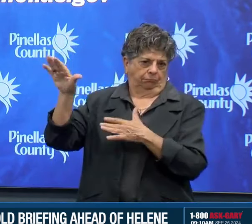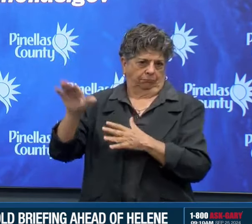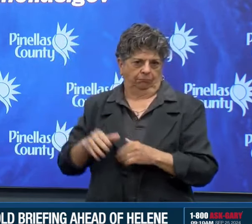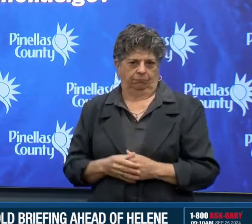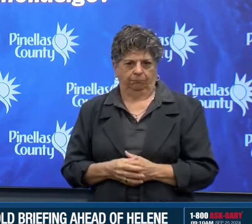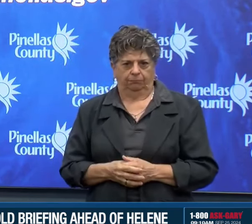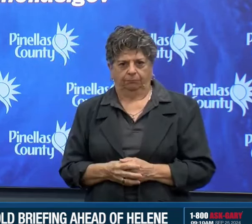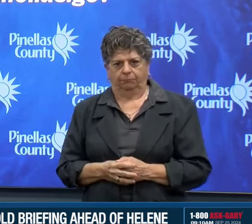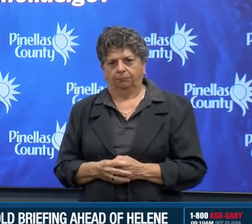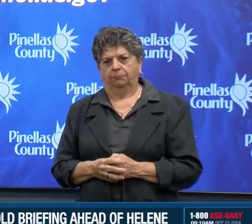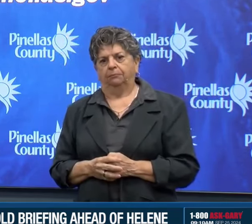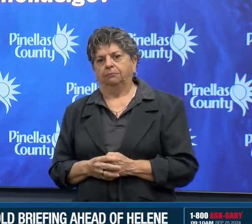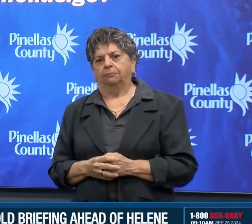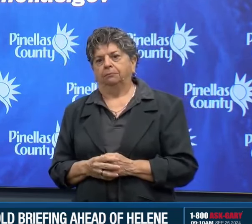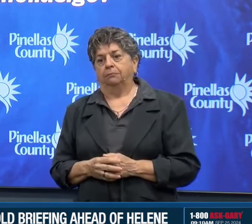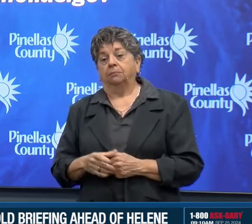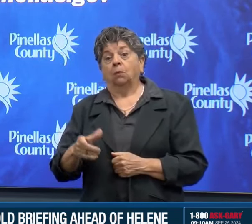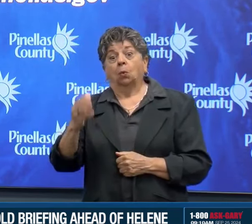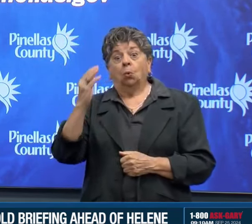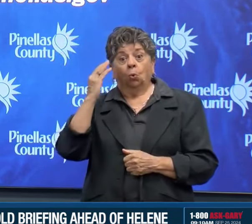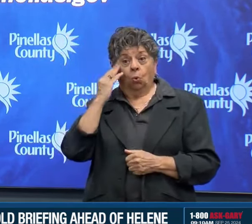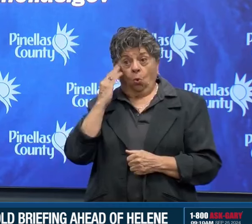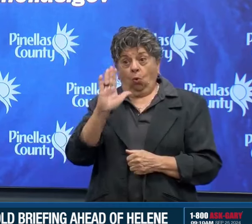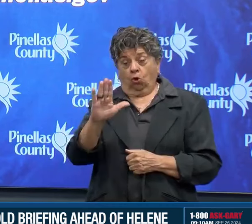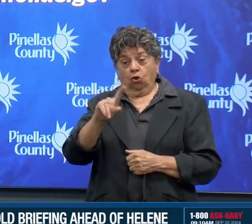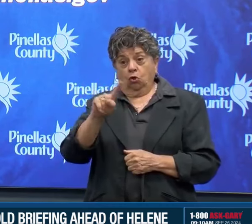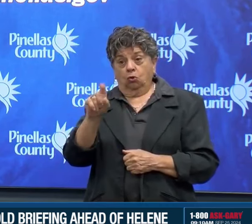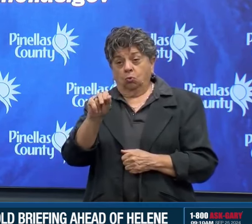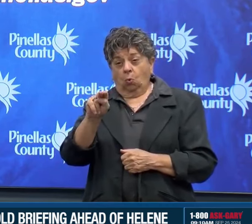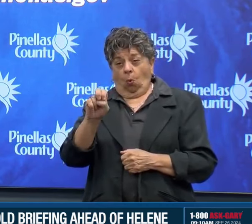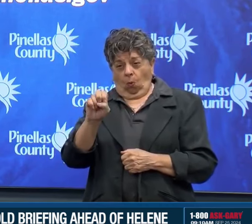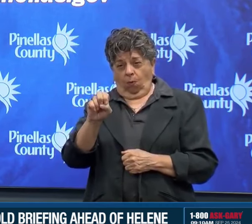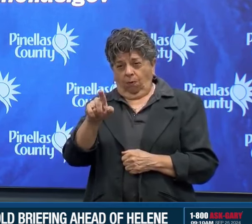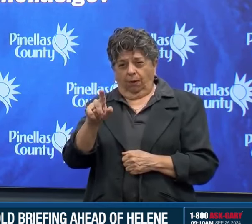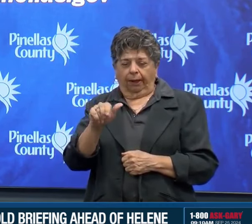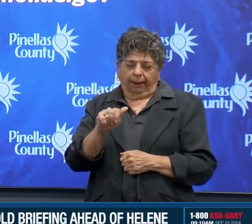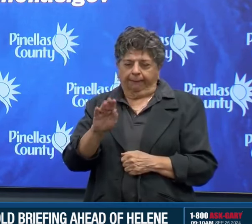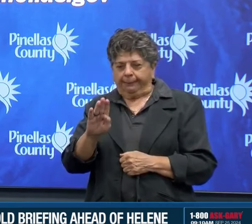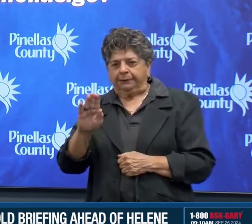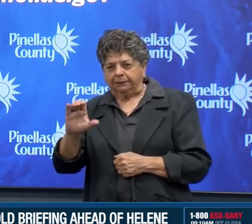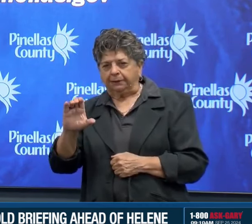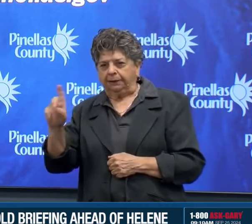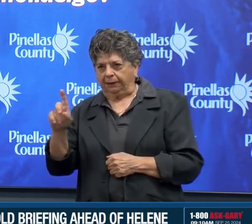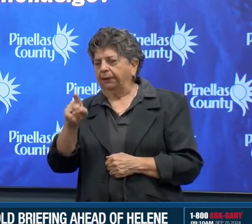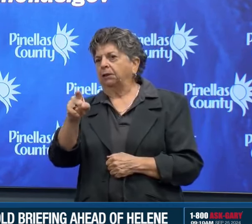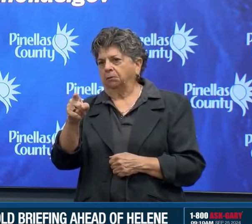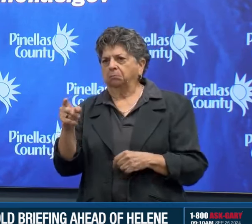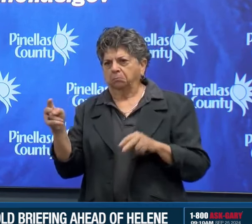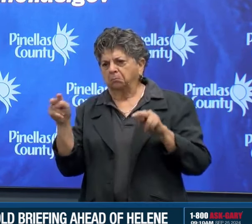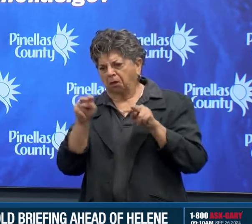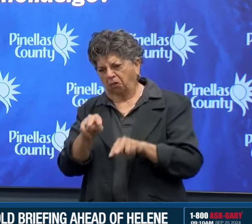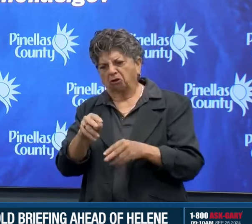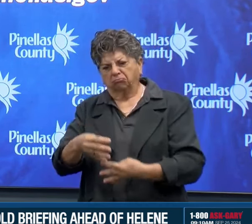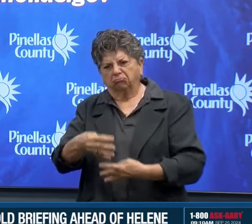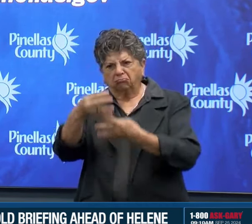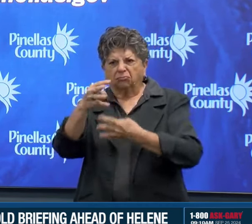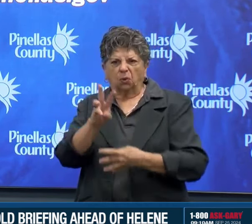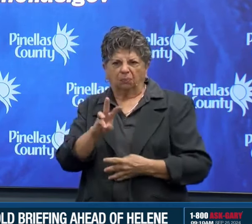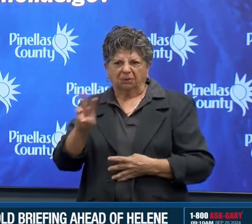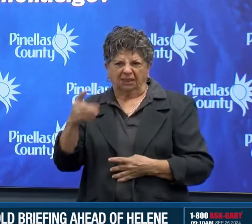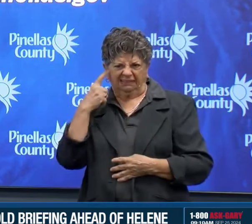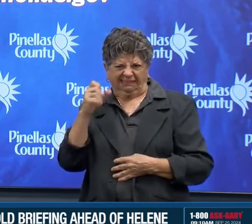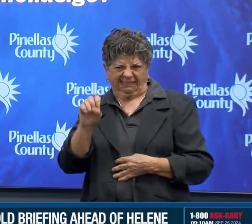.pinellas.gov and we've updated our site with the active evacuation zone and all of the shelter locations